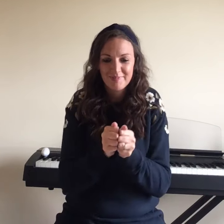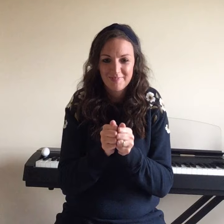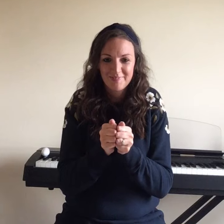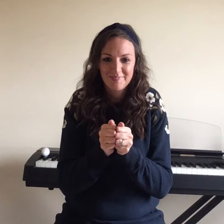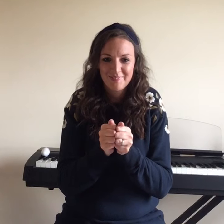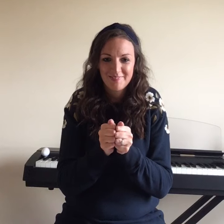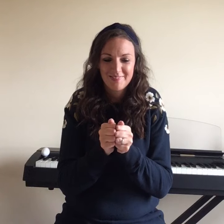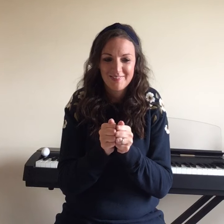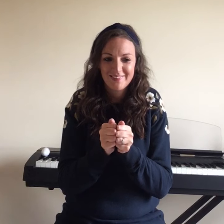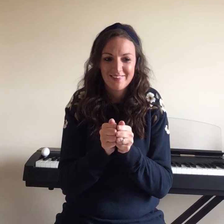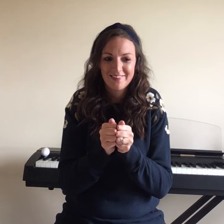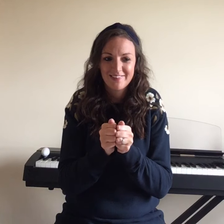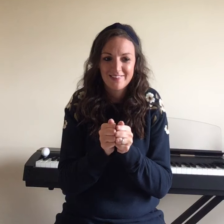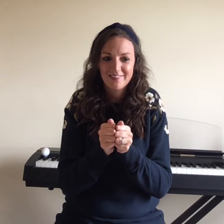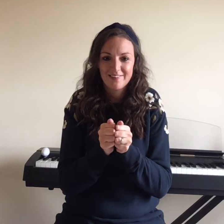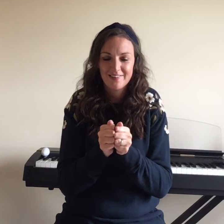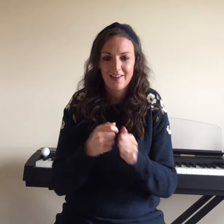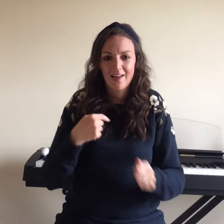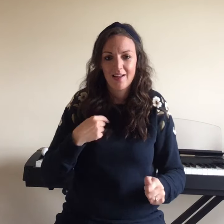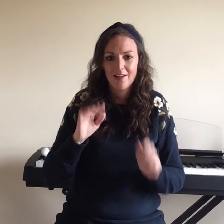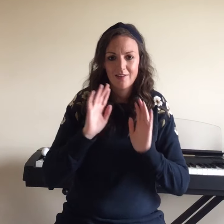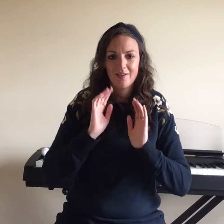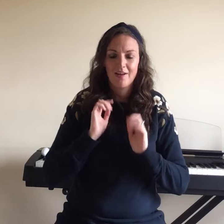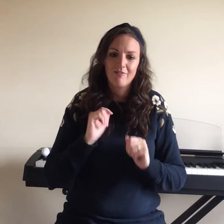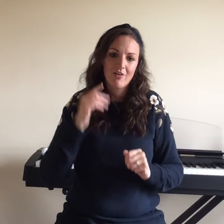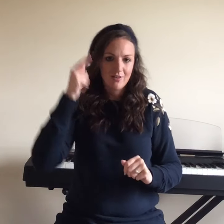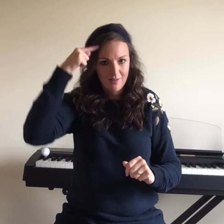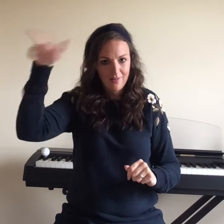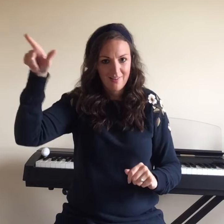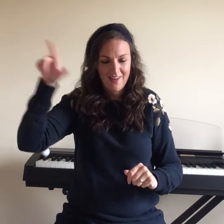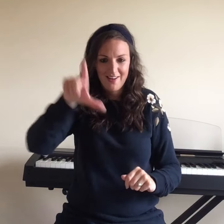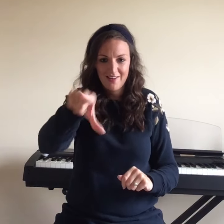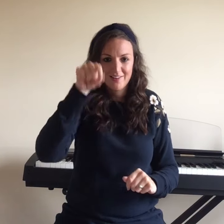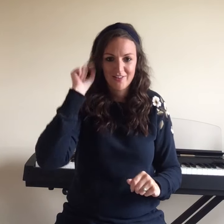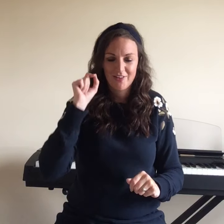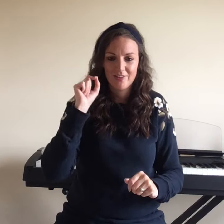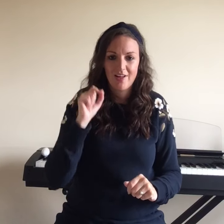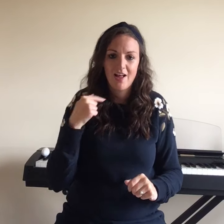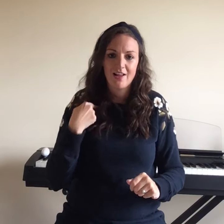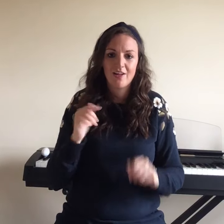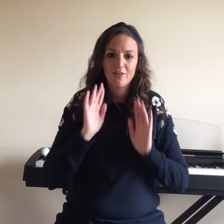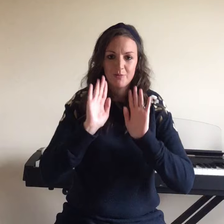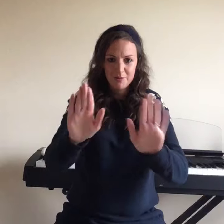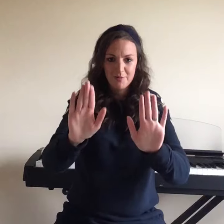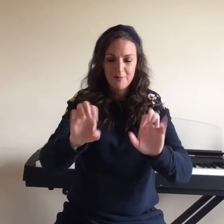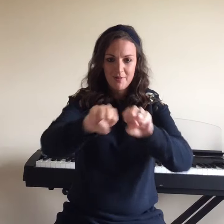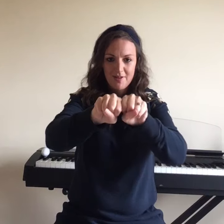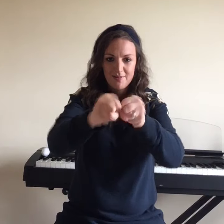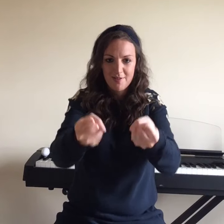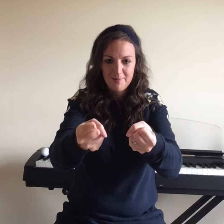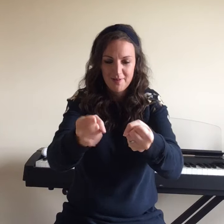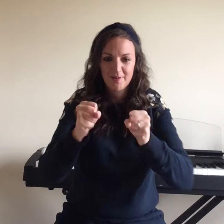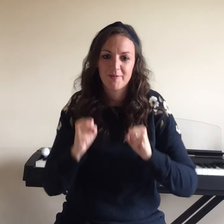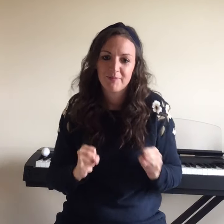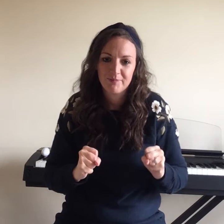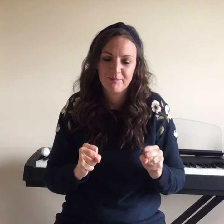Agreed politely. I guess that I forgot how to choose. I let you push me past the breaking point.